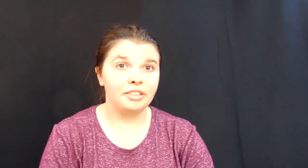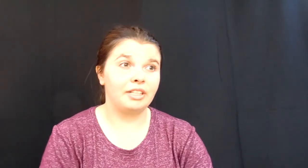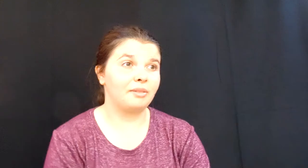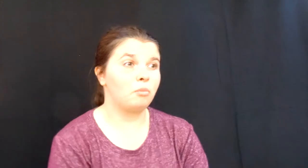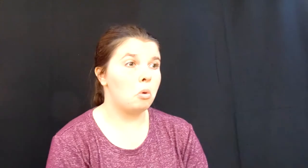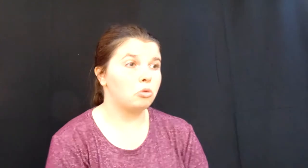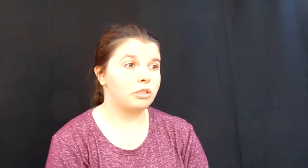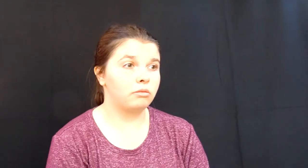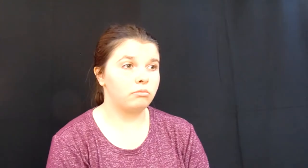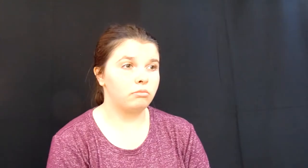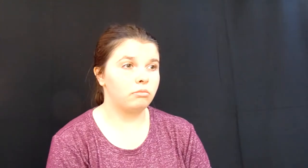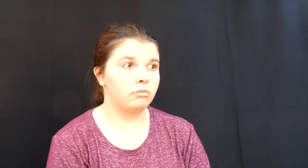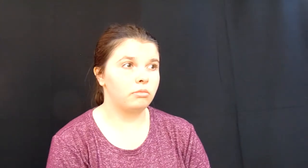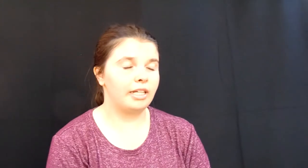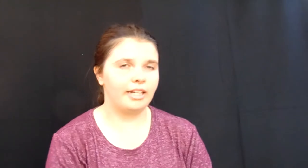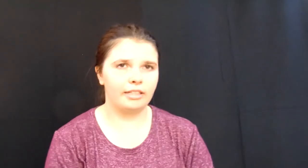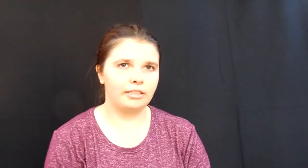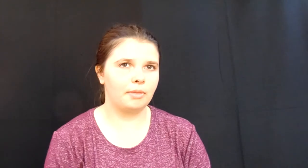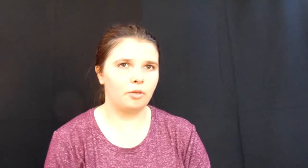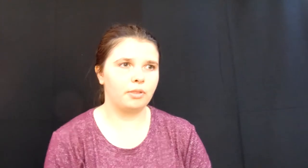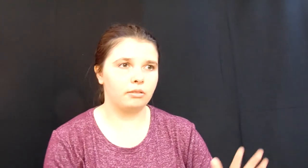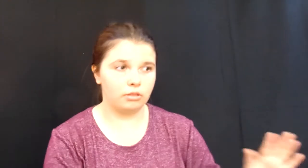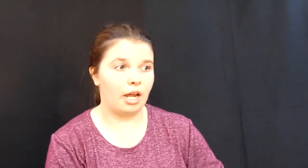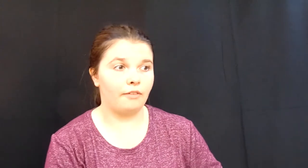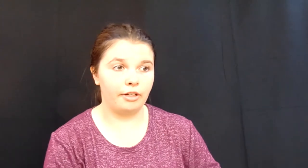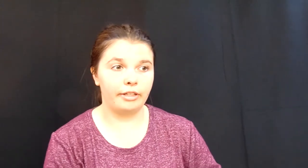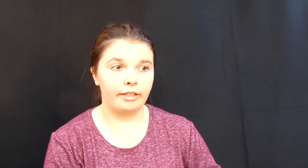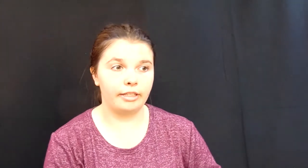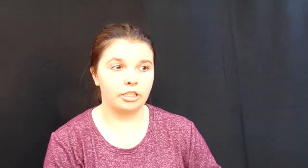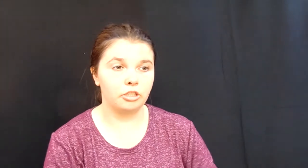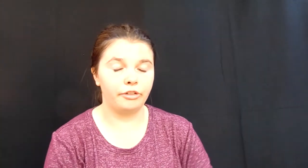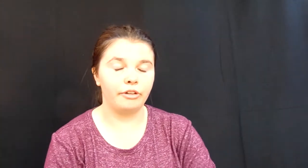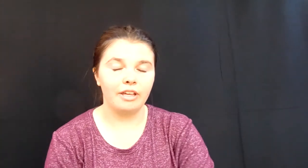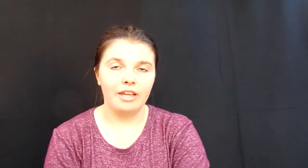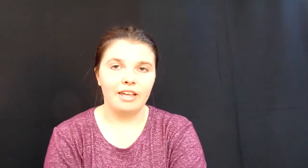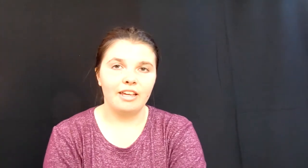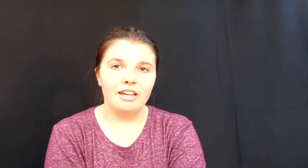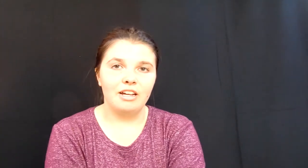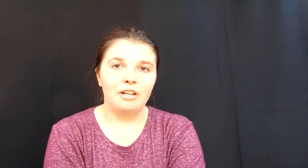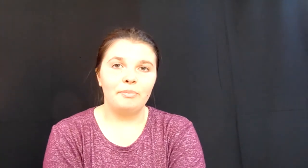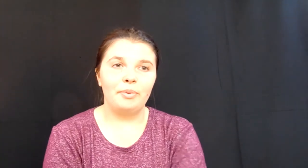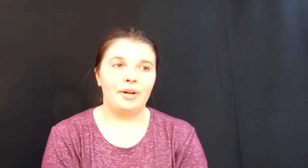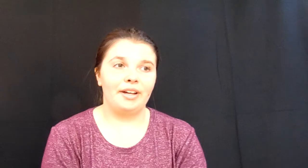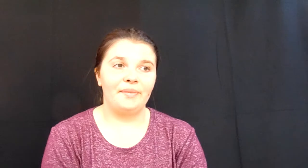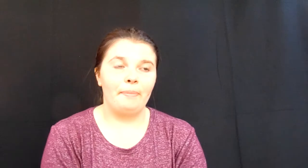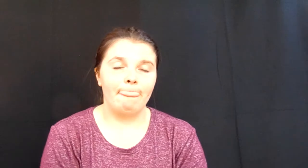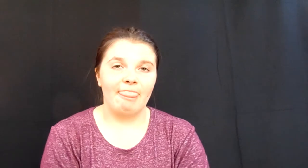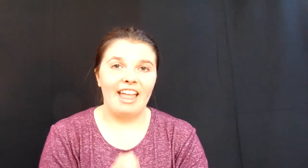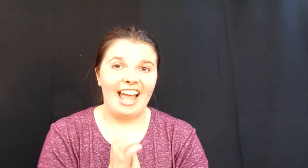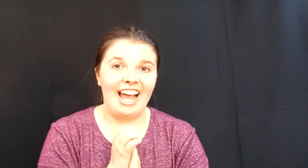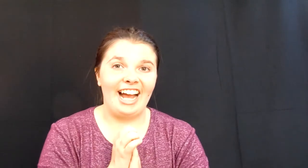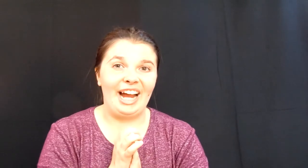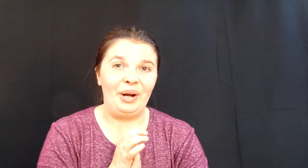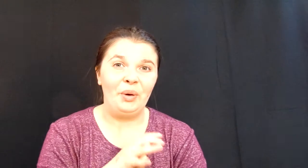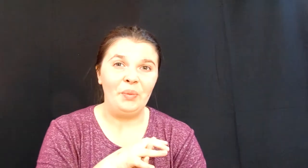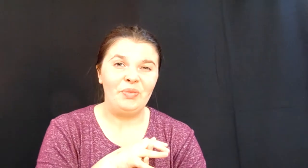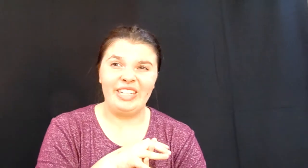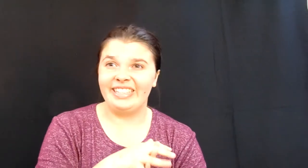like most kids in my opinions have hairy like still but I hope this